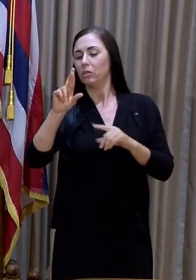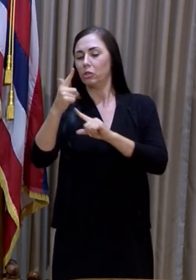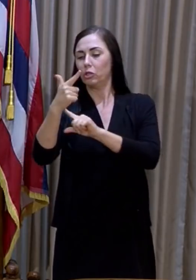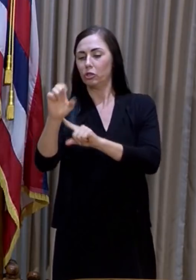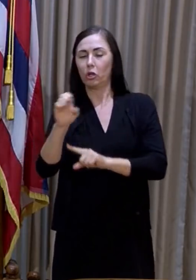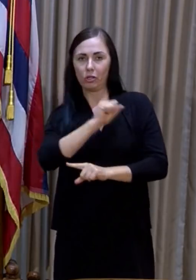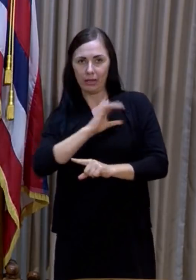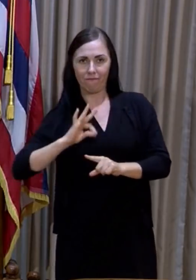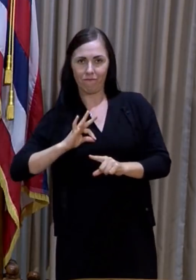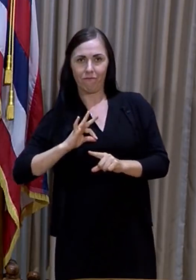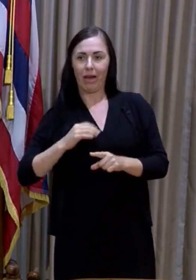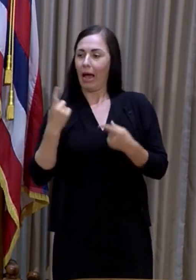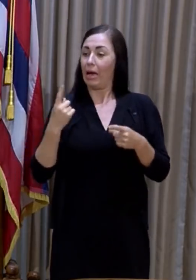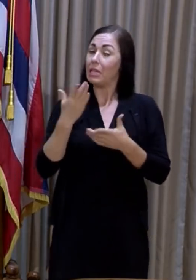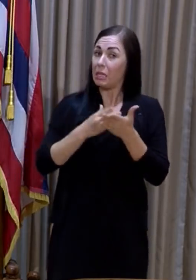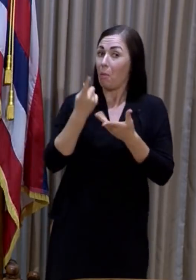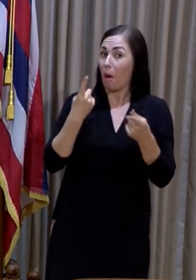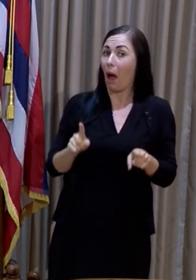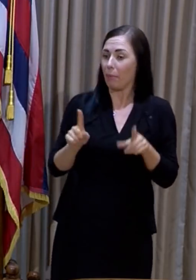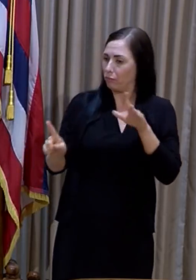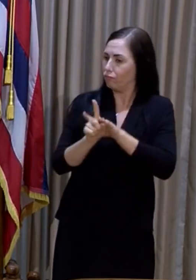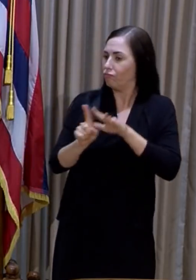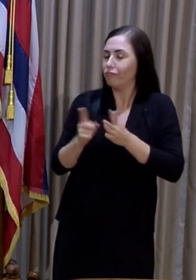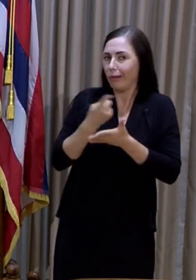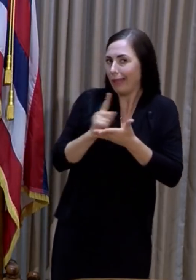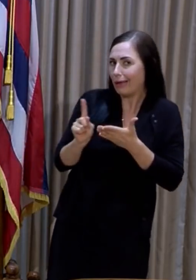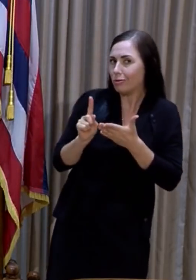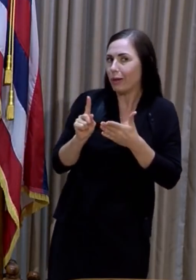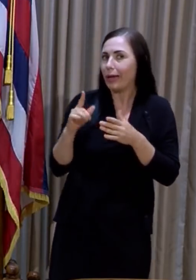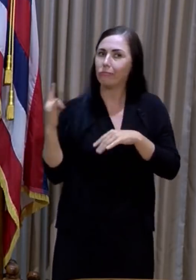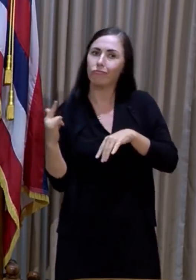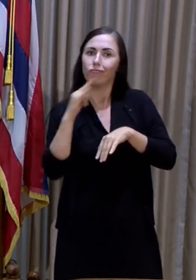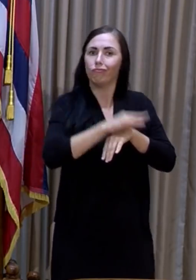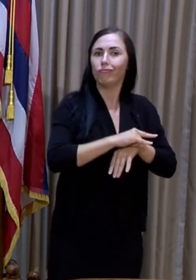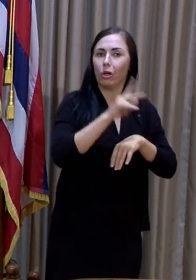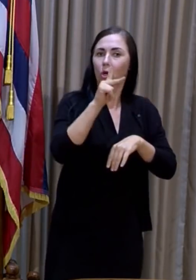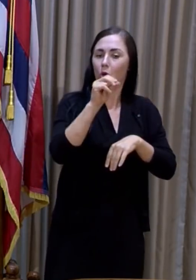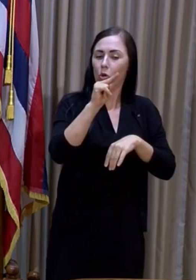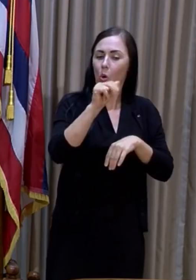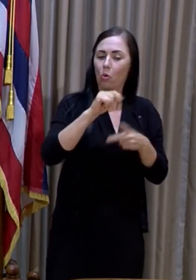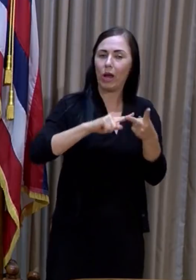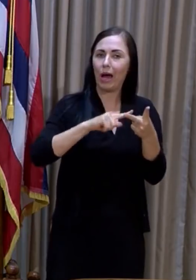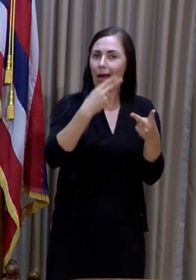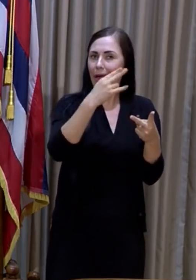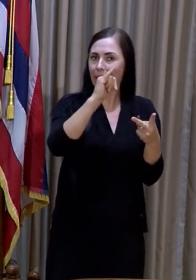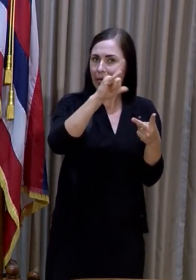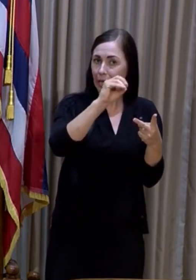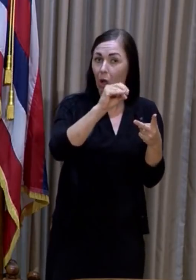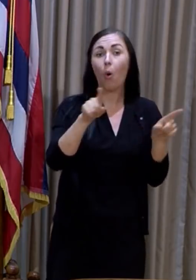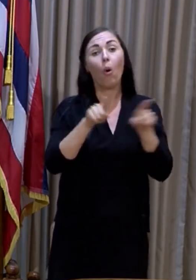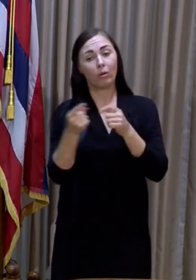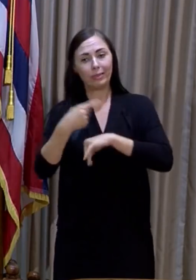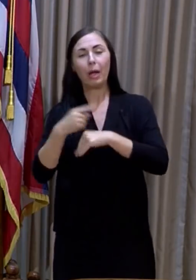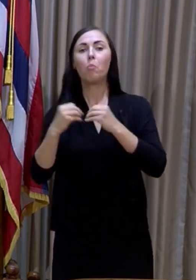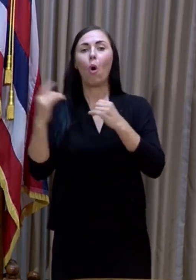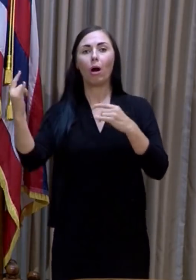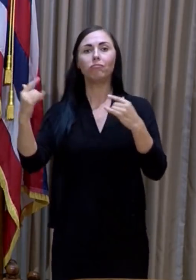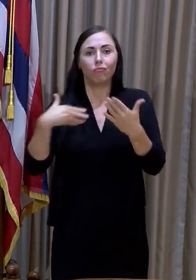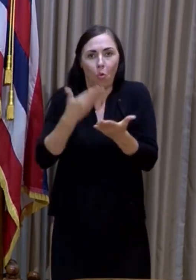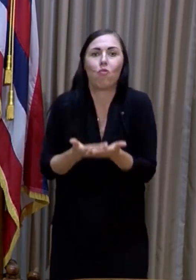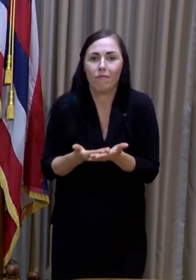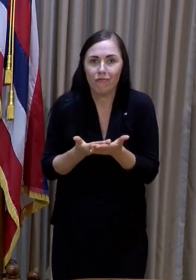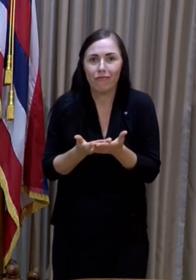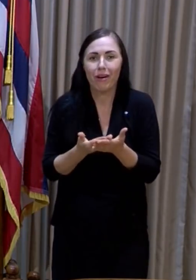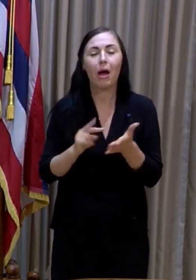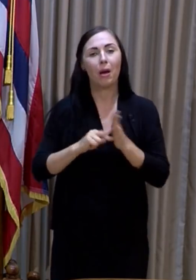in last week and went to Kona and Hilo. So today we've got a bunch more people in, and that's going to help tremendously to give